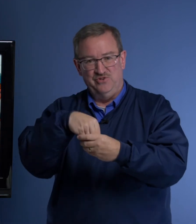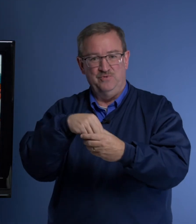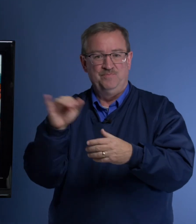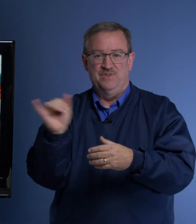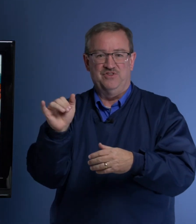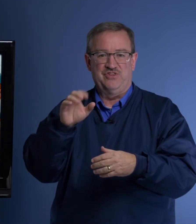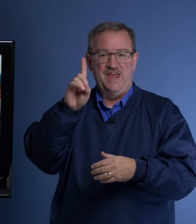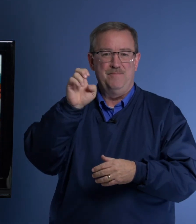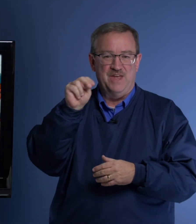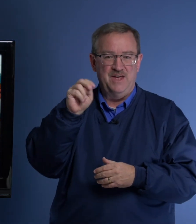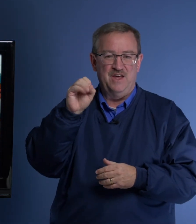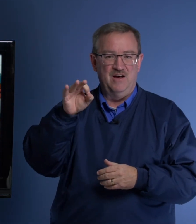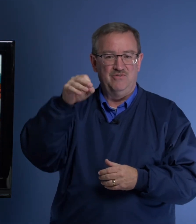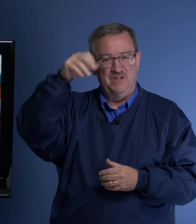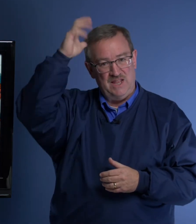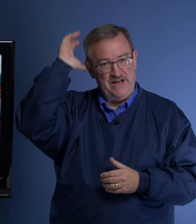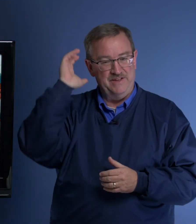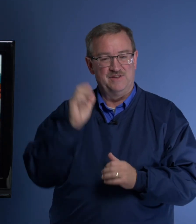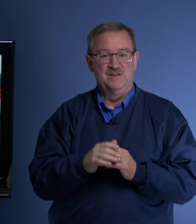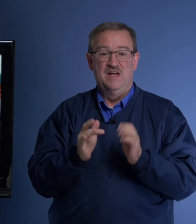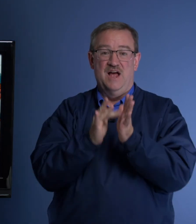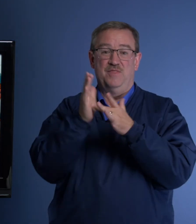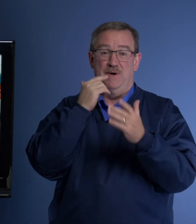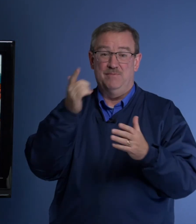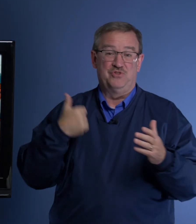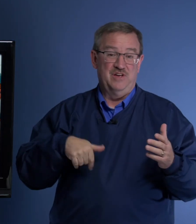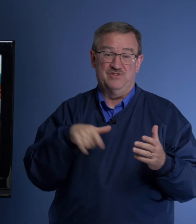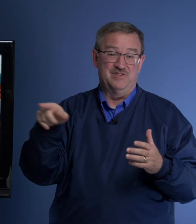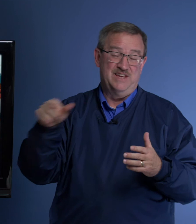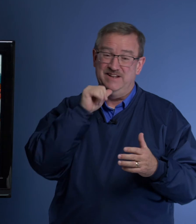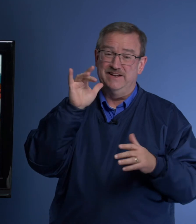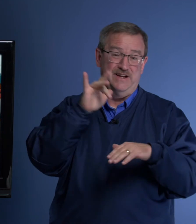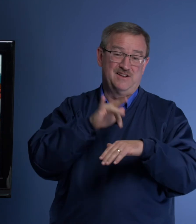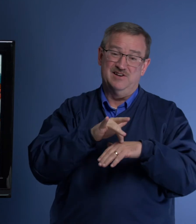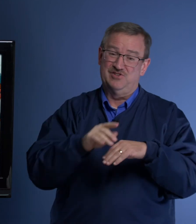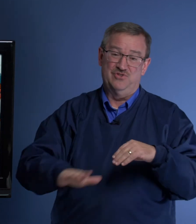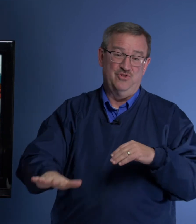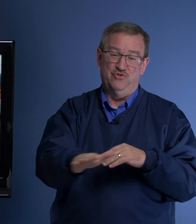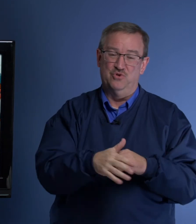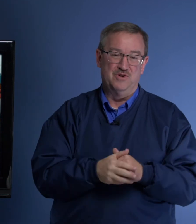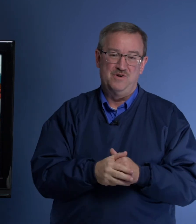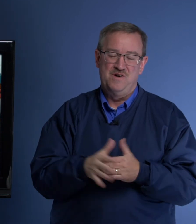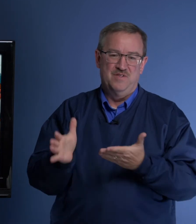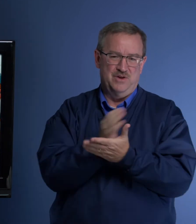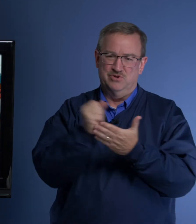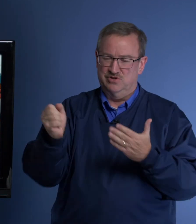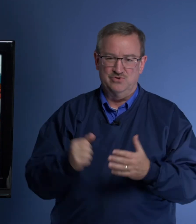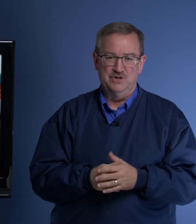the same den of lions. And the Bible tells us they did not touch the floor. They were destroyed.